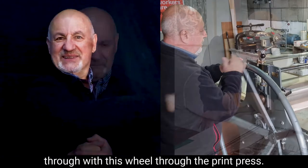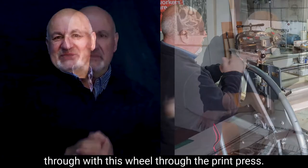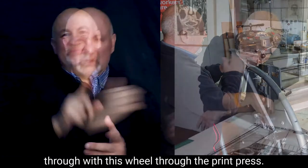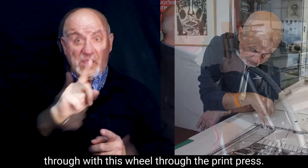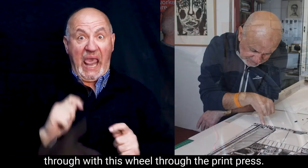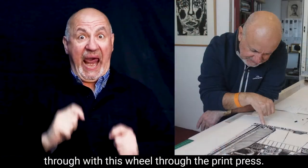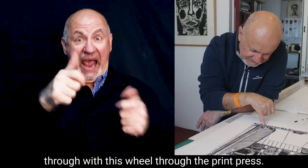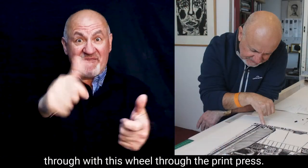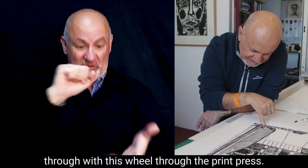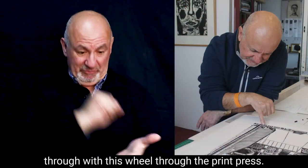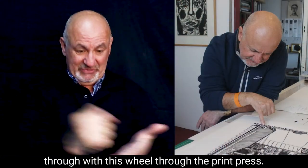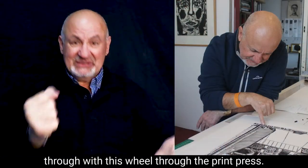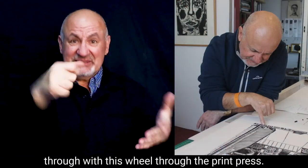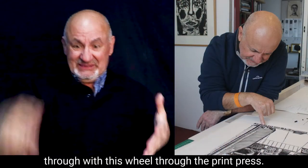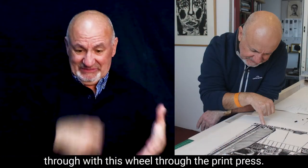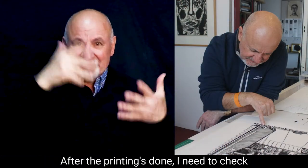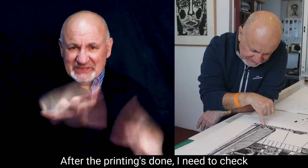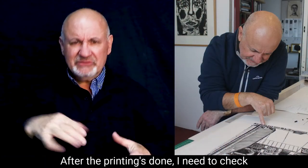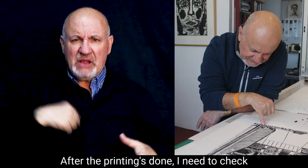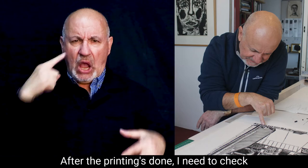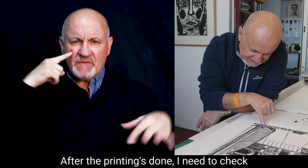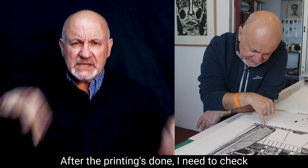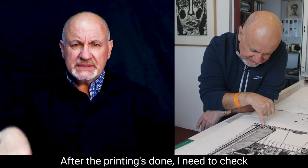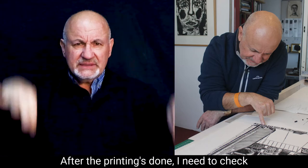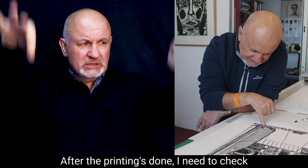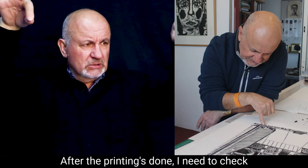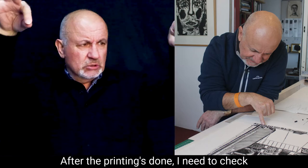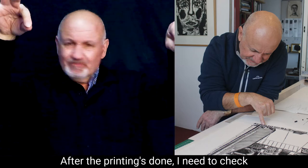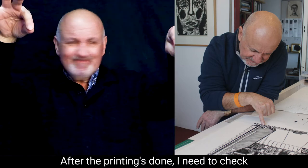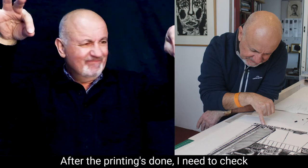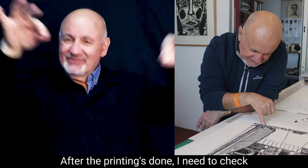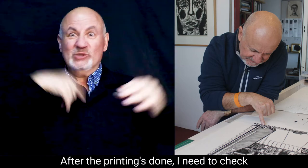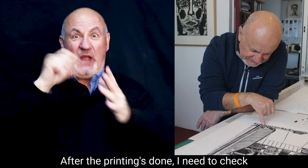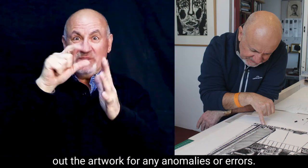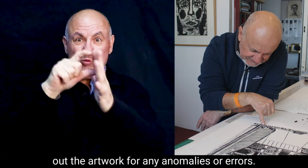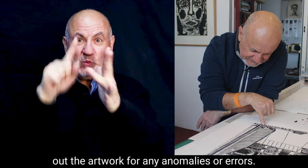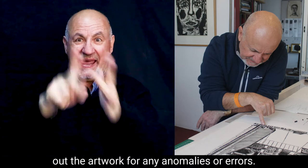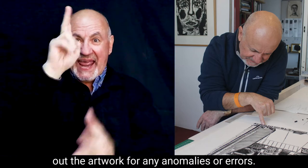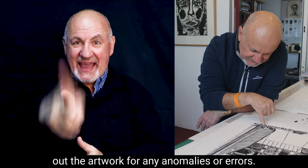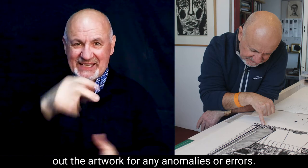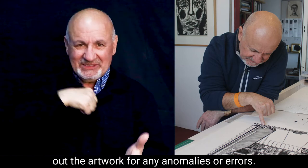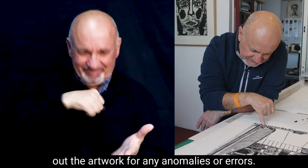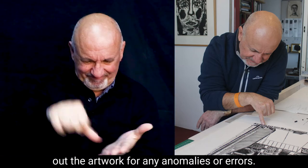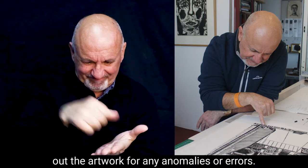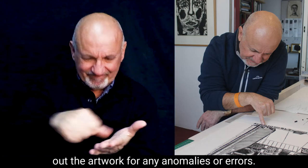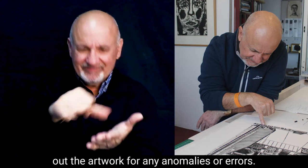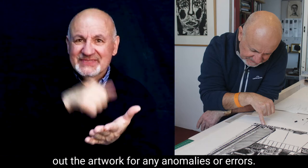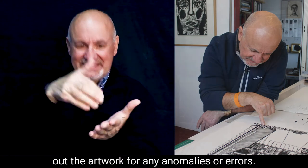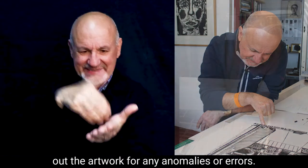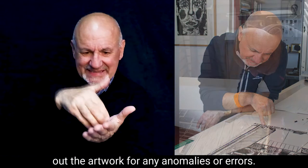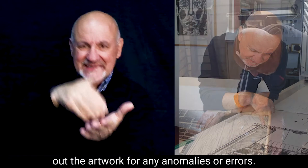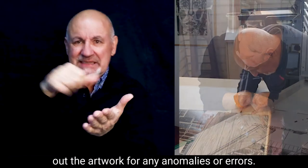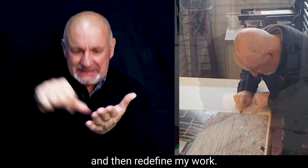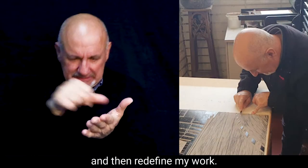through the print press. After the printing is done, I need to check out the artwork for any anomalies